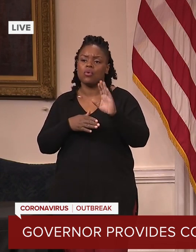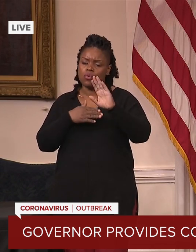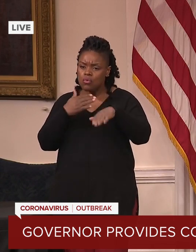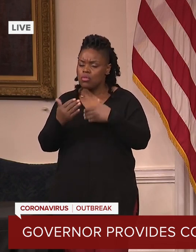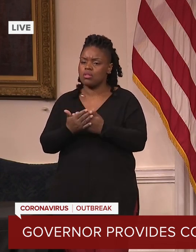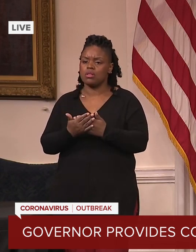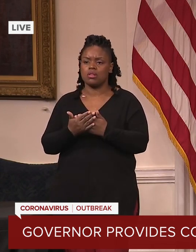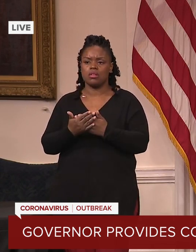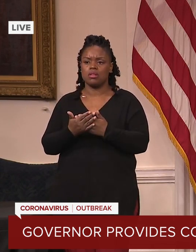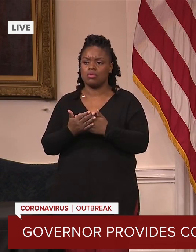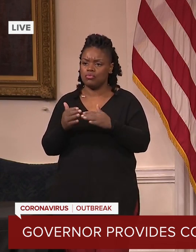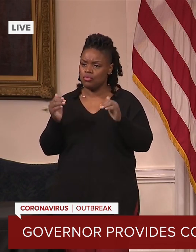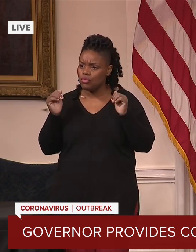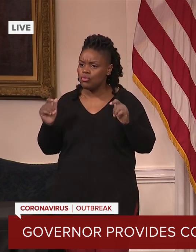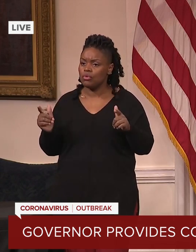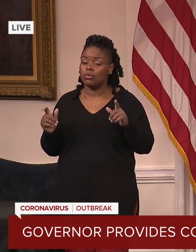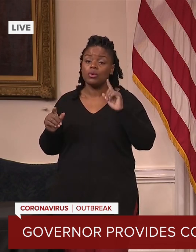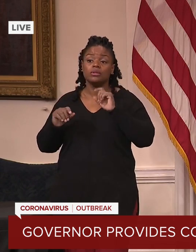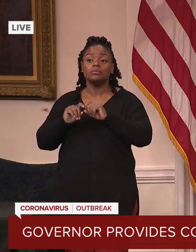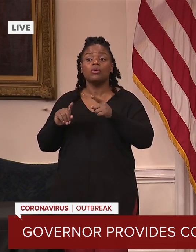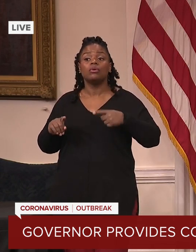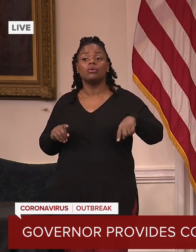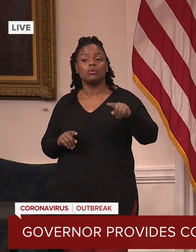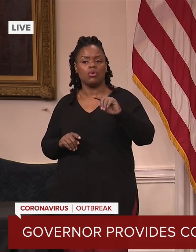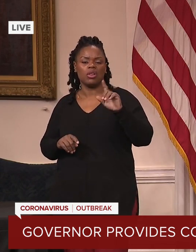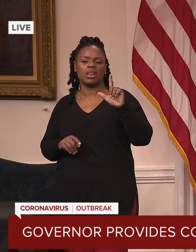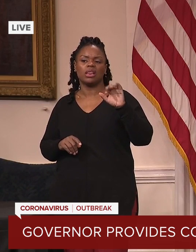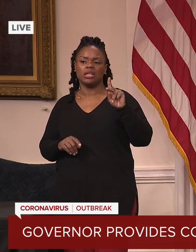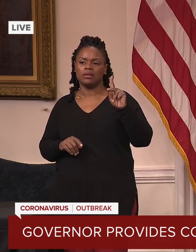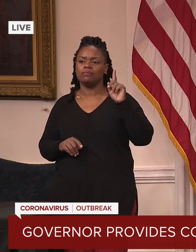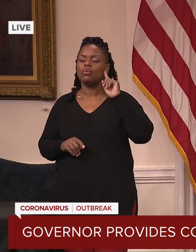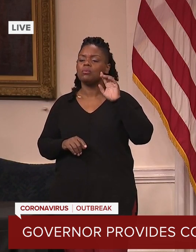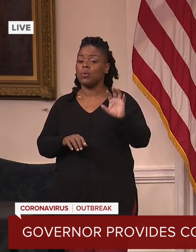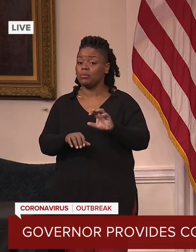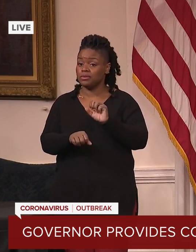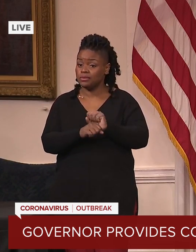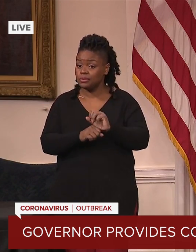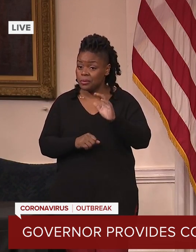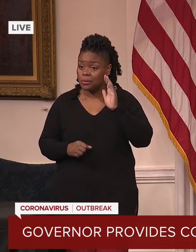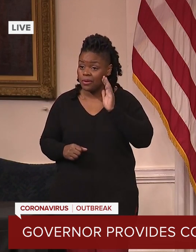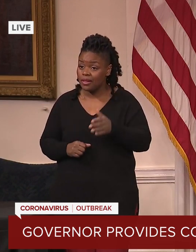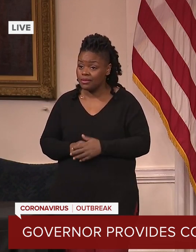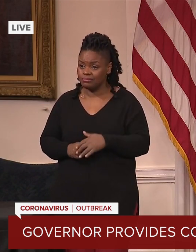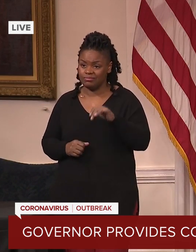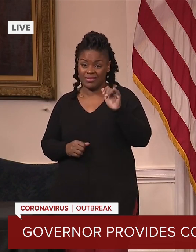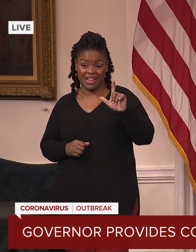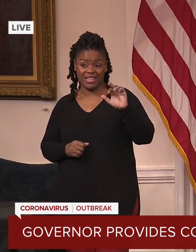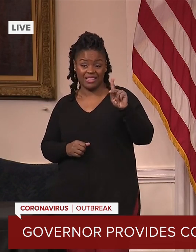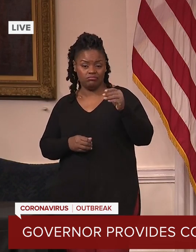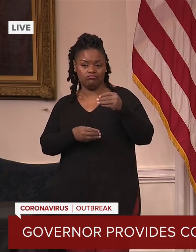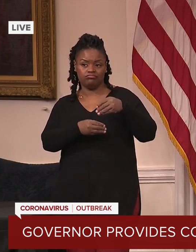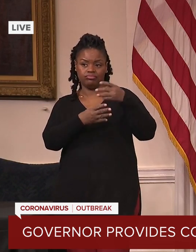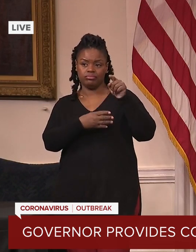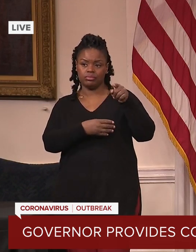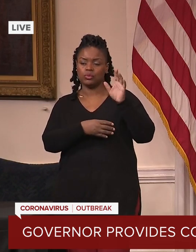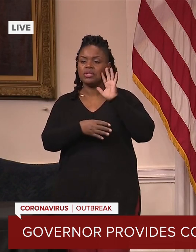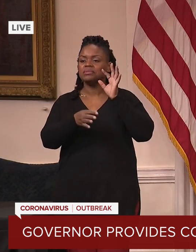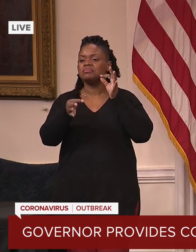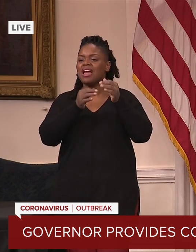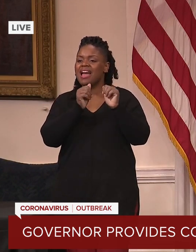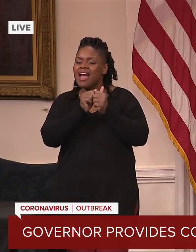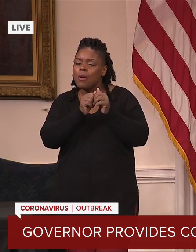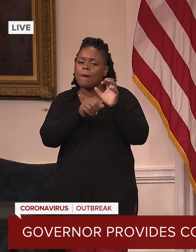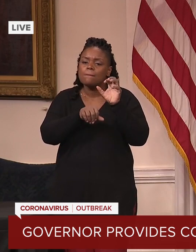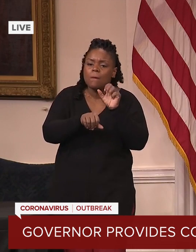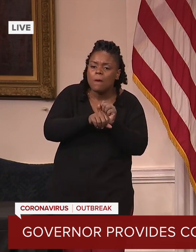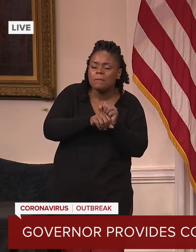to get a link to vaccine appointments and including instructions for how to make those appointments, whether